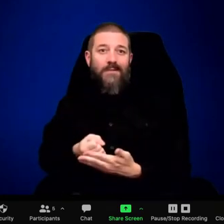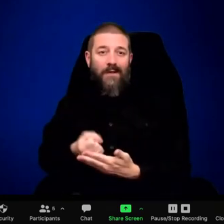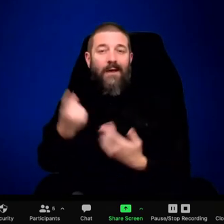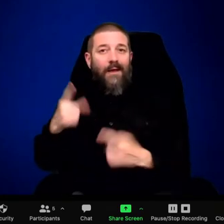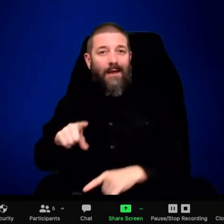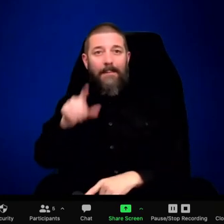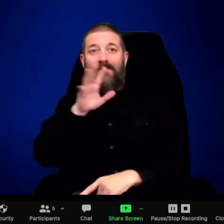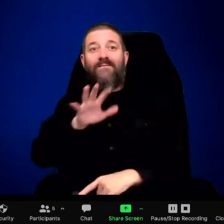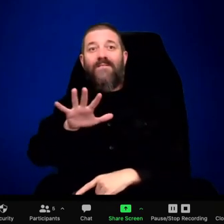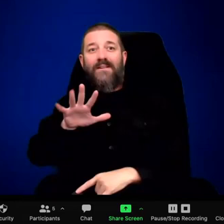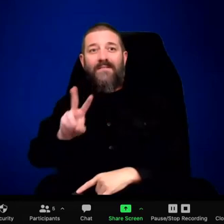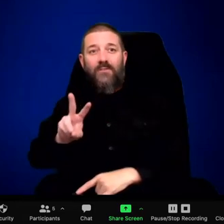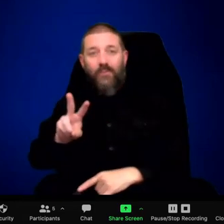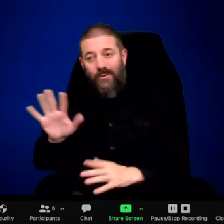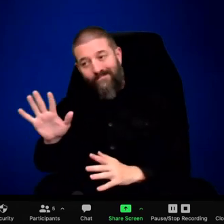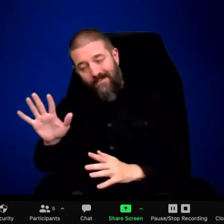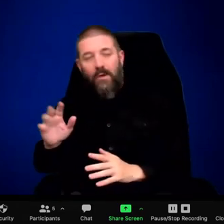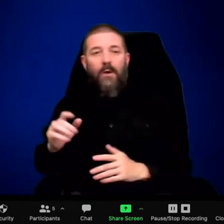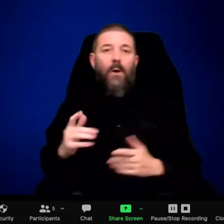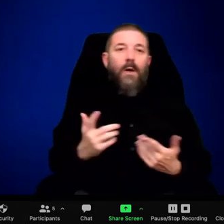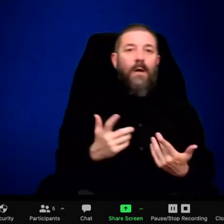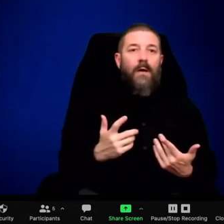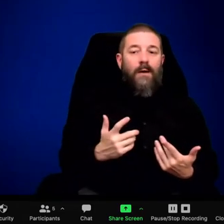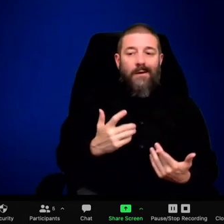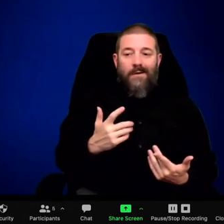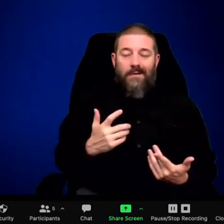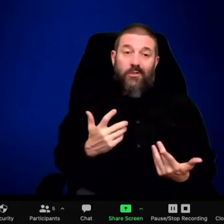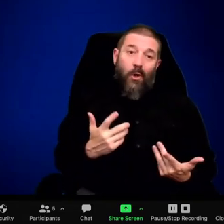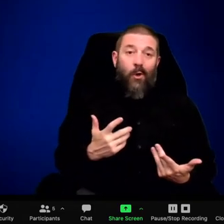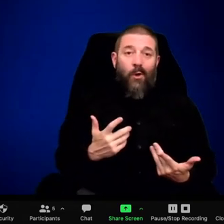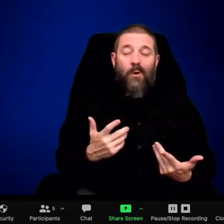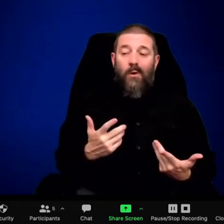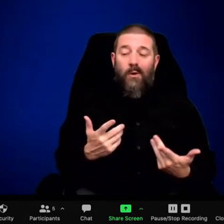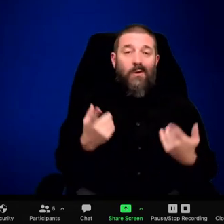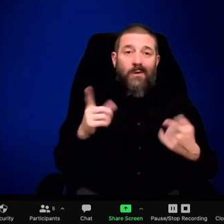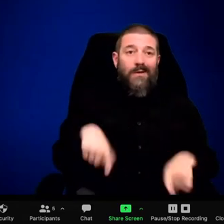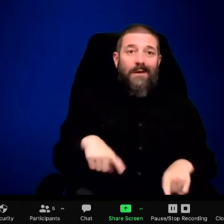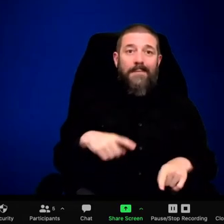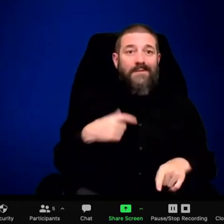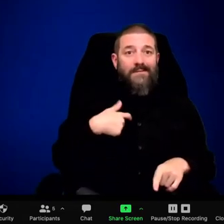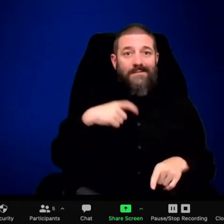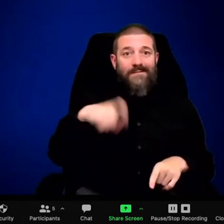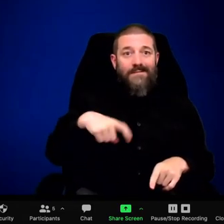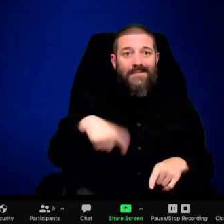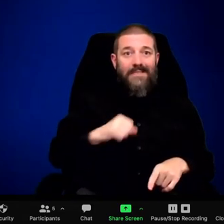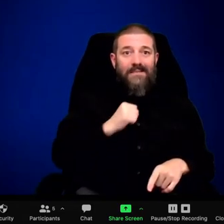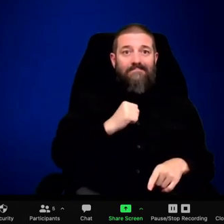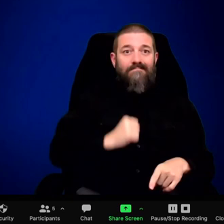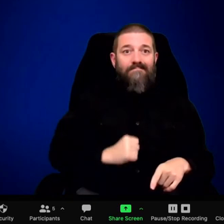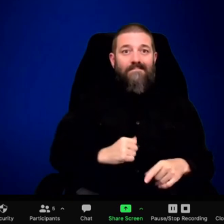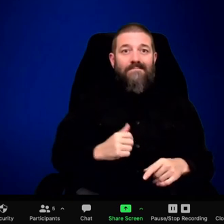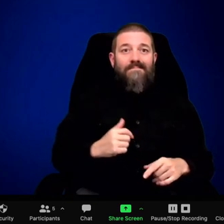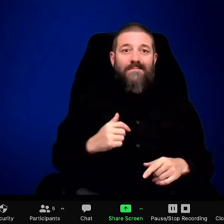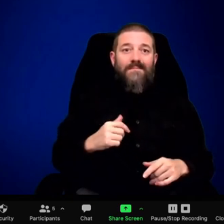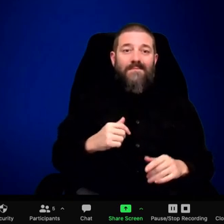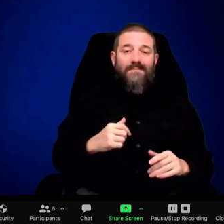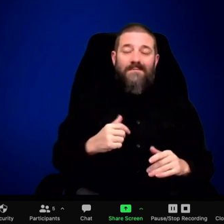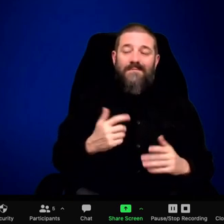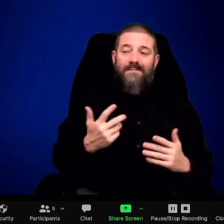going. But I kind of felt that I kind of proved my point, I guess.